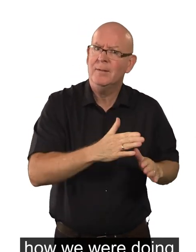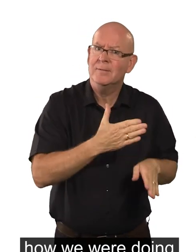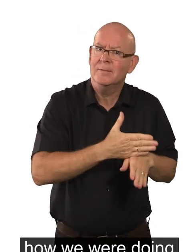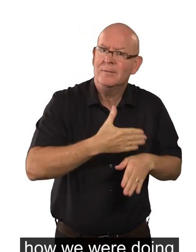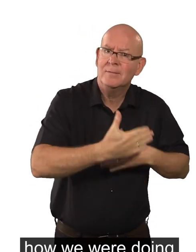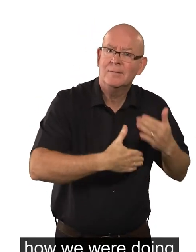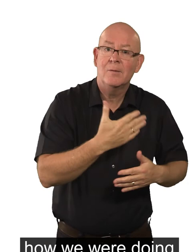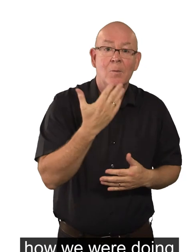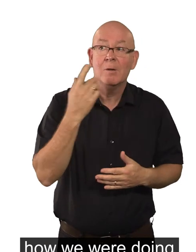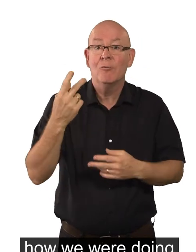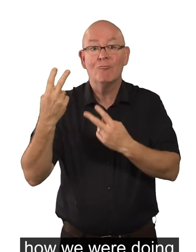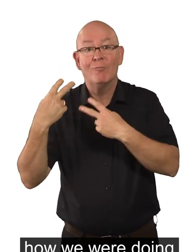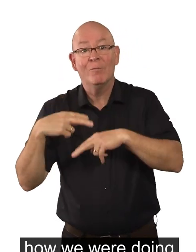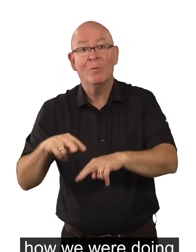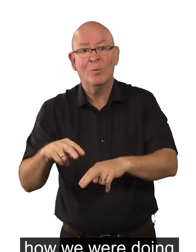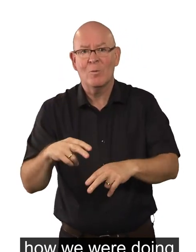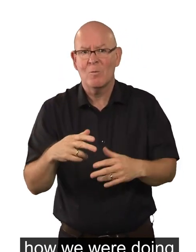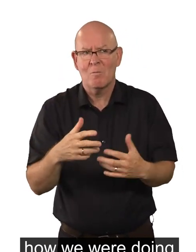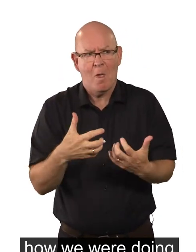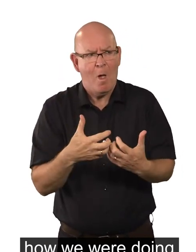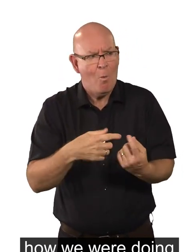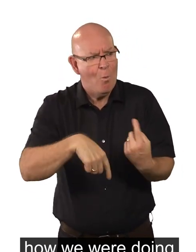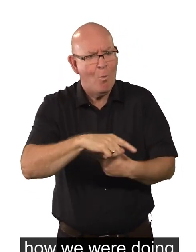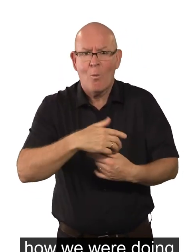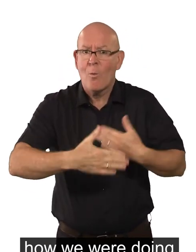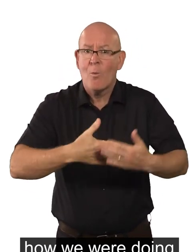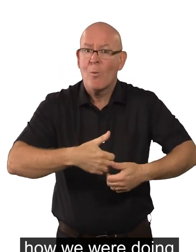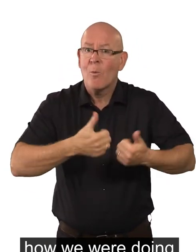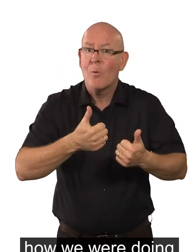reviewed how we were doing on disability rights in 2016.